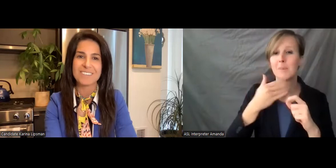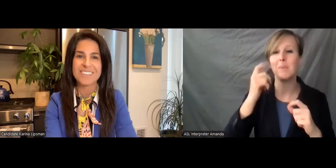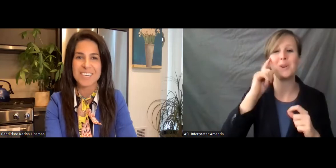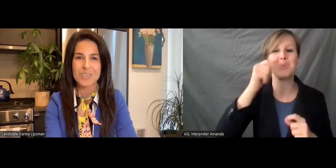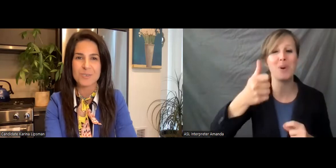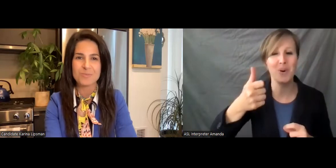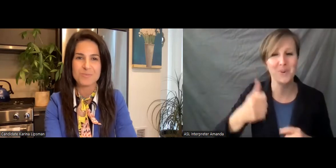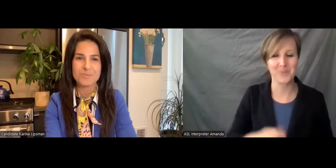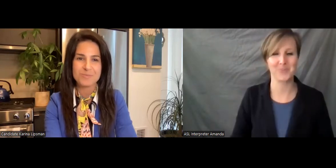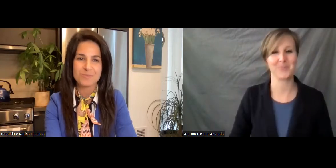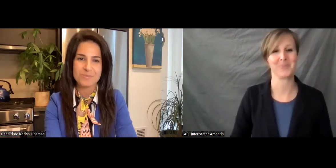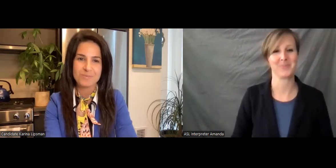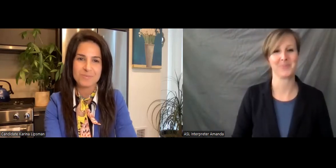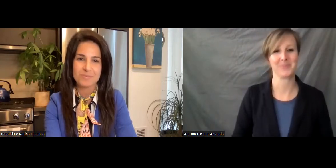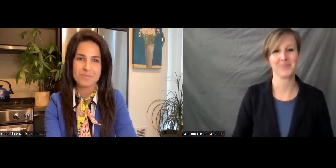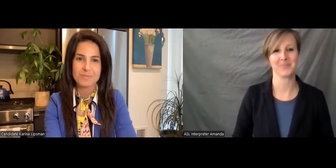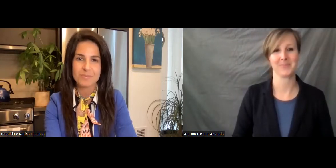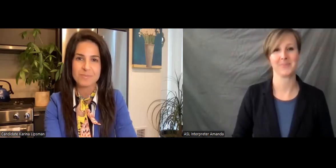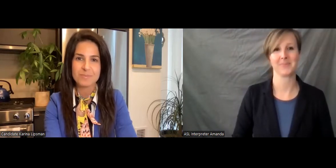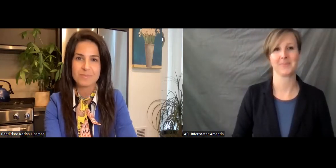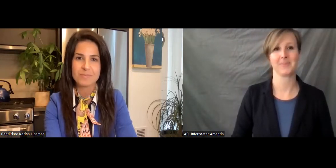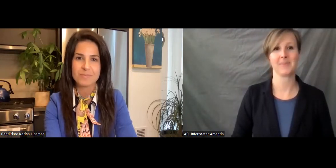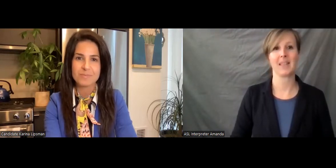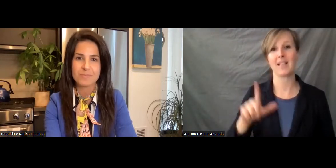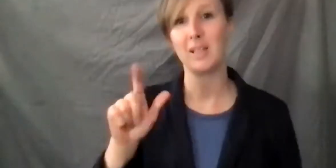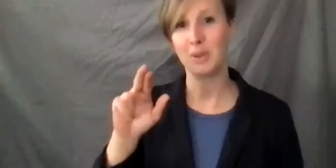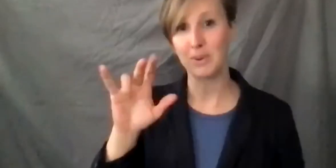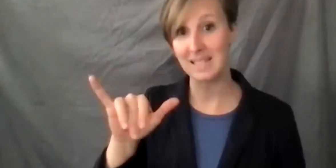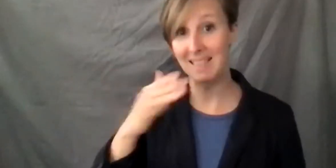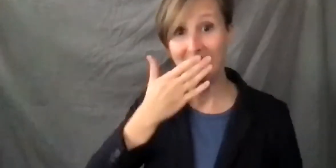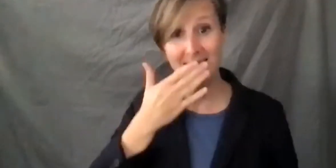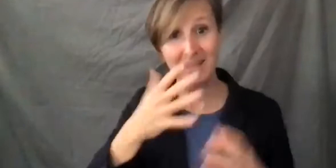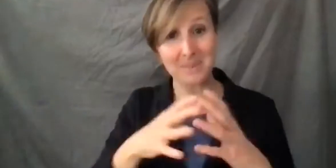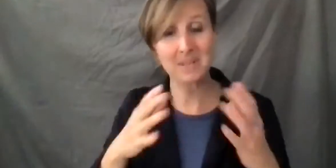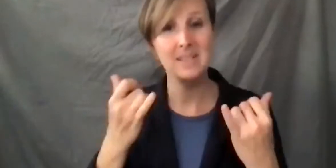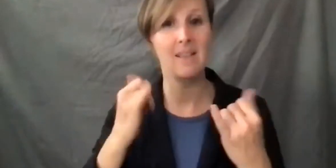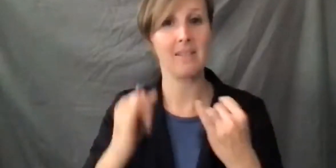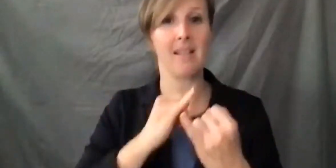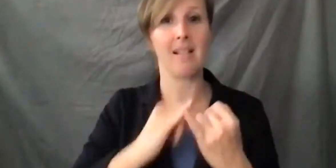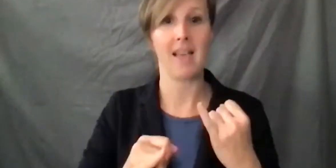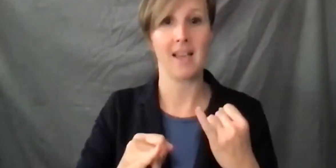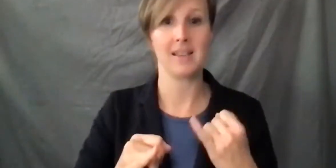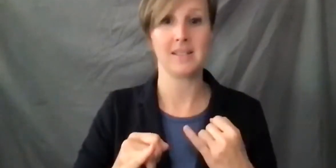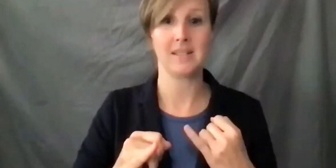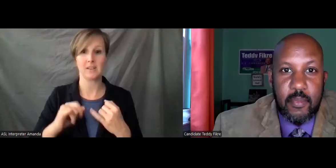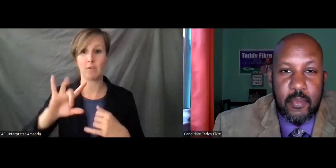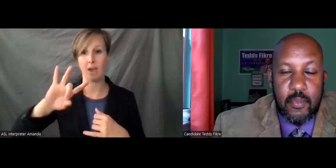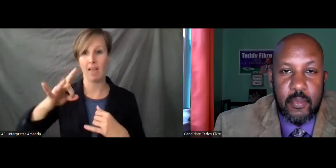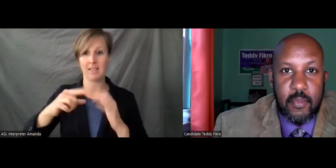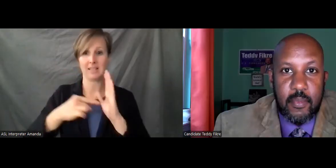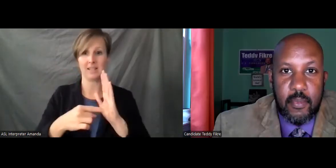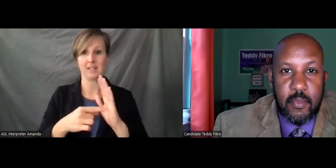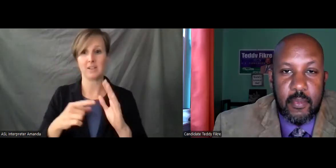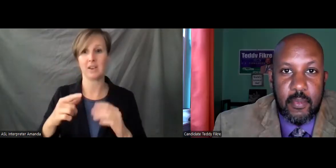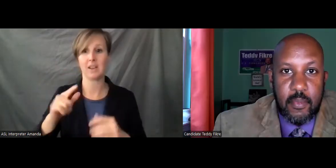community. Thank you. Thanks so much, Karina. And now our last candidate, Vying to Represent the 8th District, will be